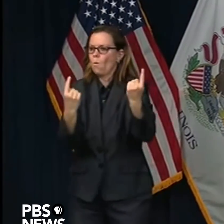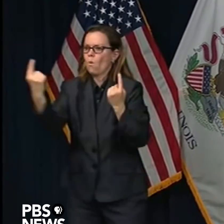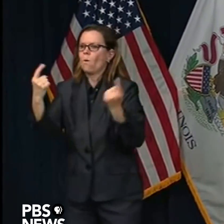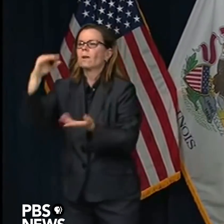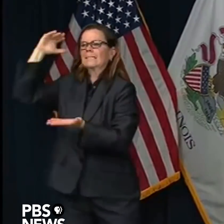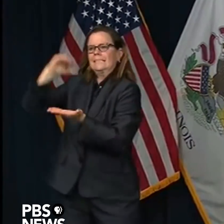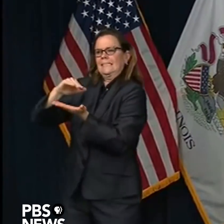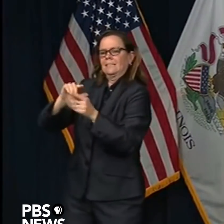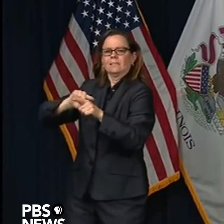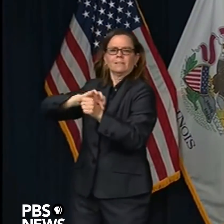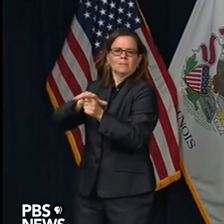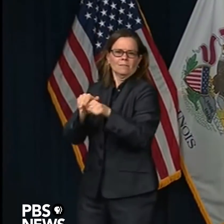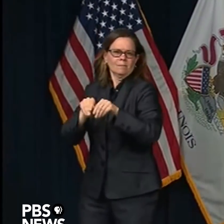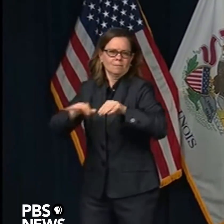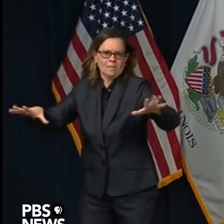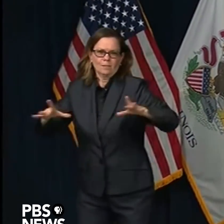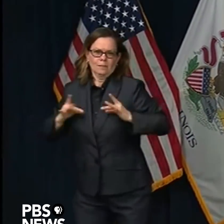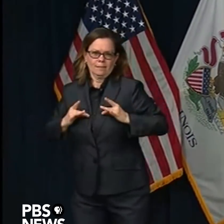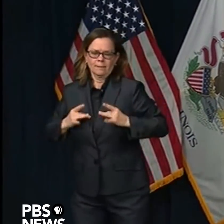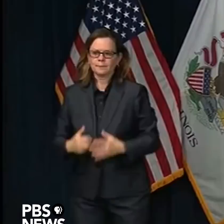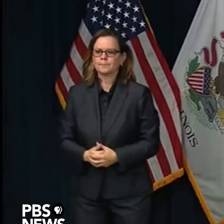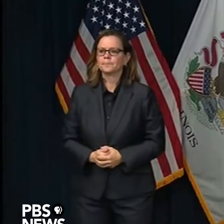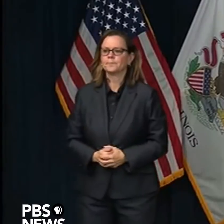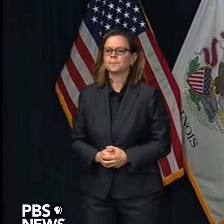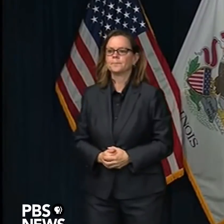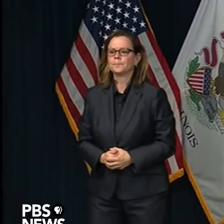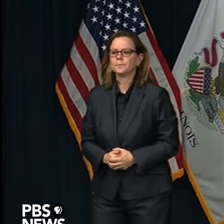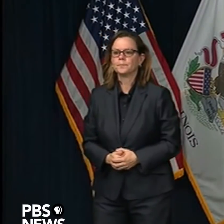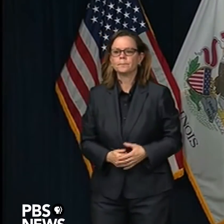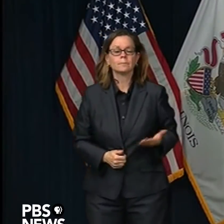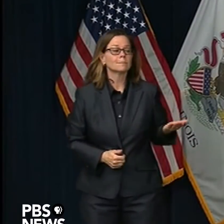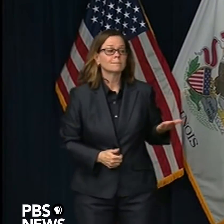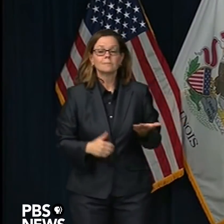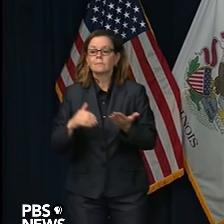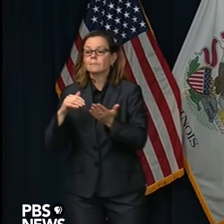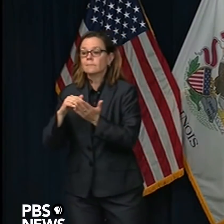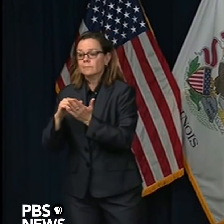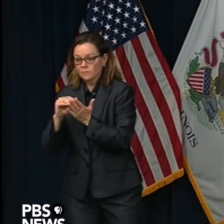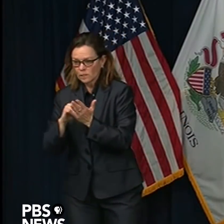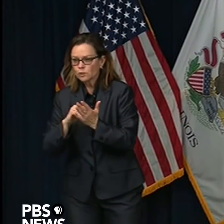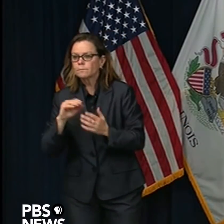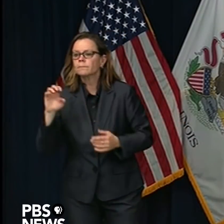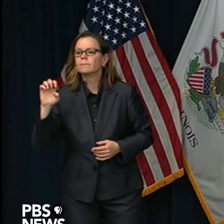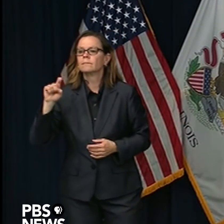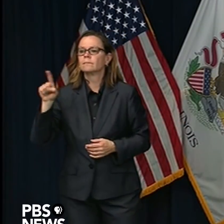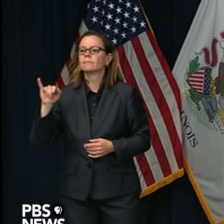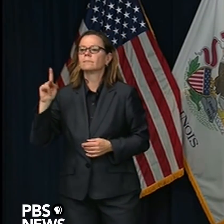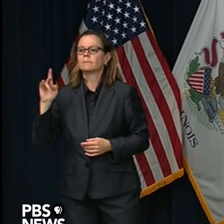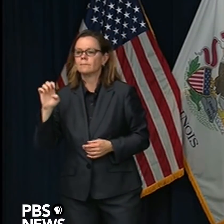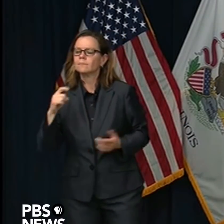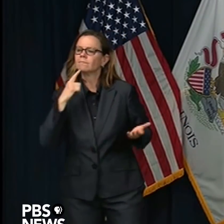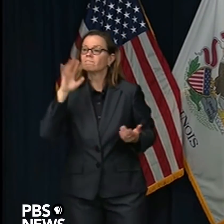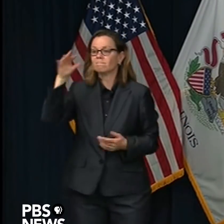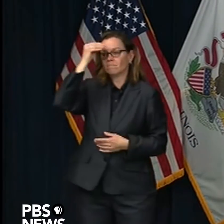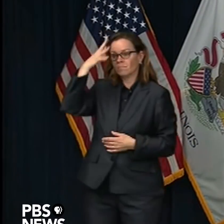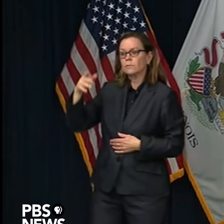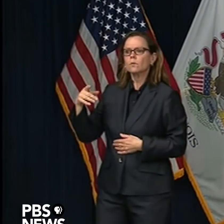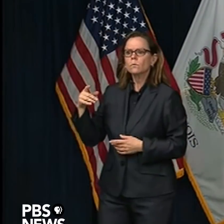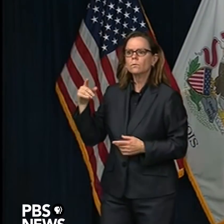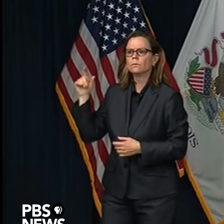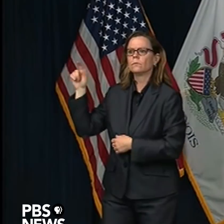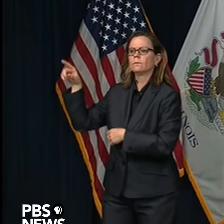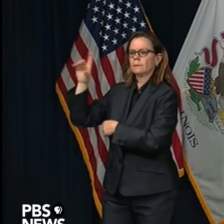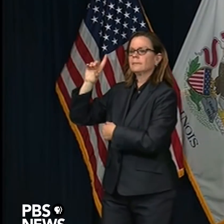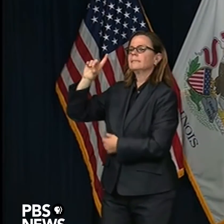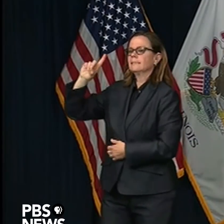So DHS being part of the Health and Human Services portfolio, we're close partners with IDPH. And at the end of,